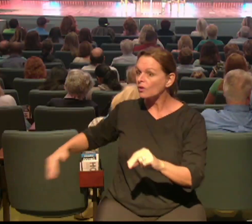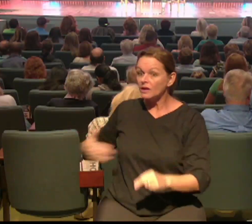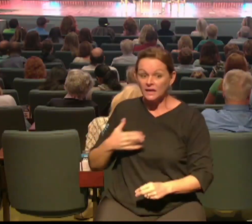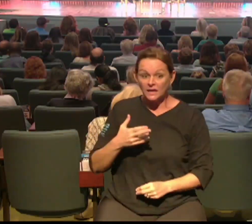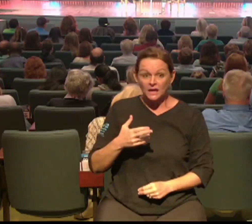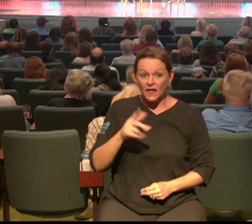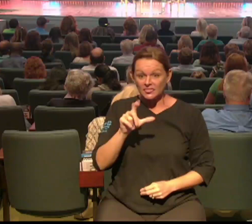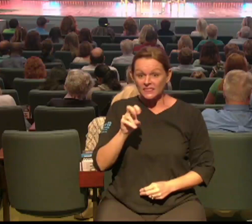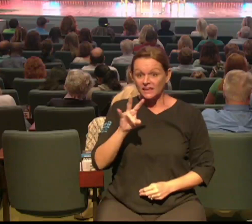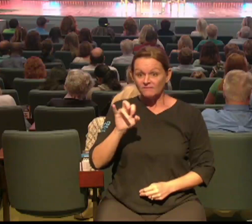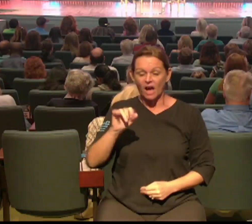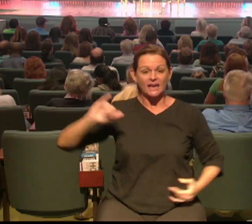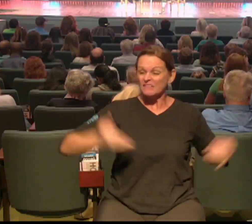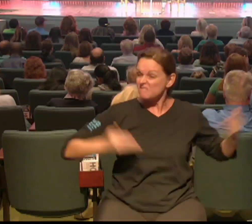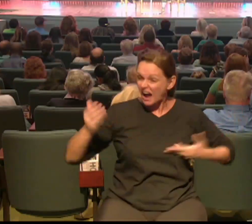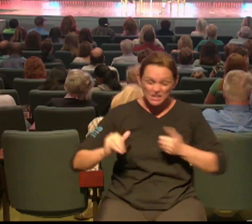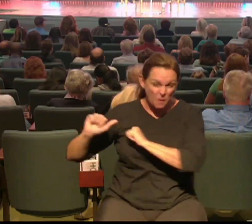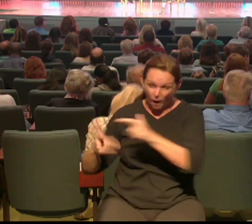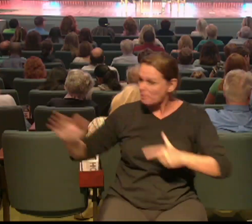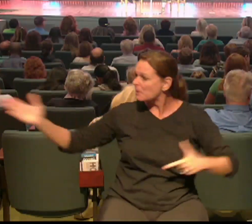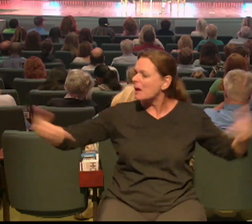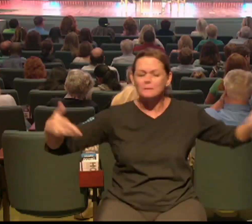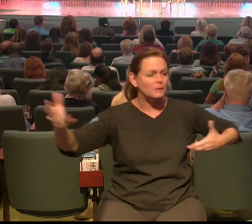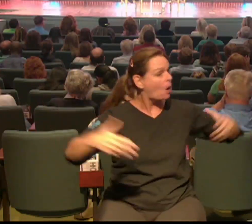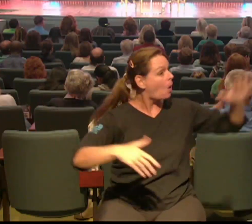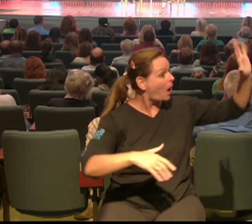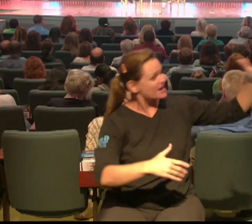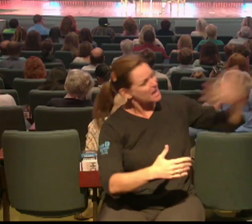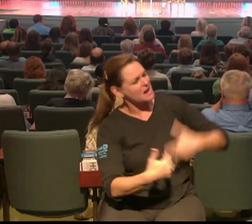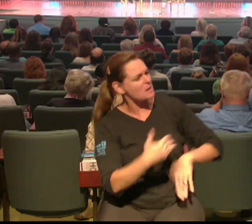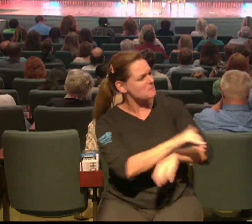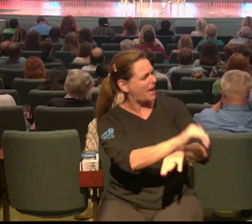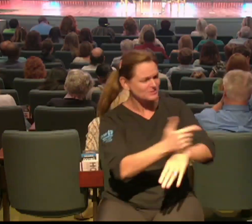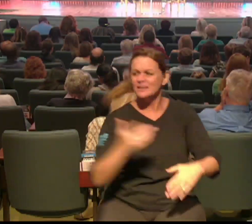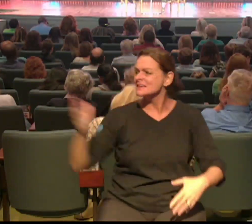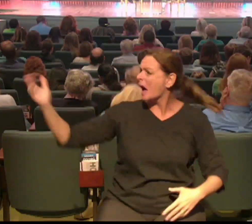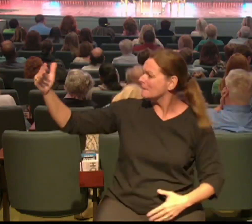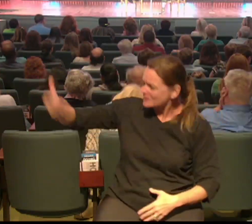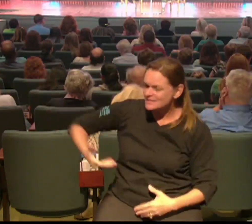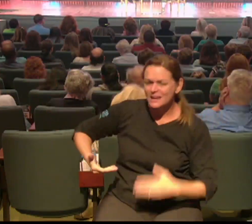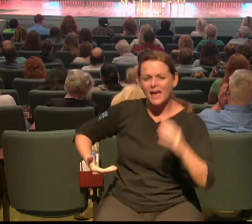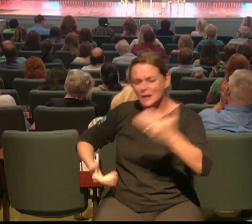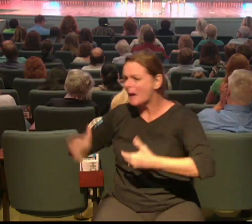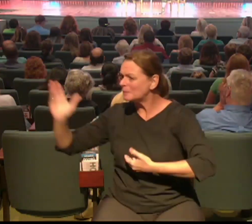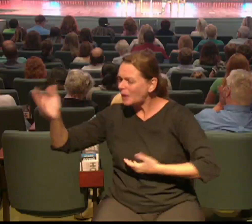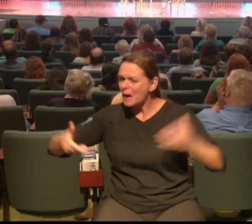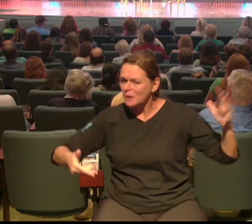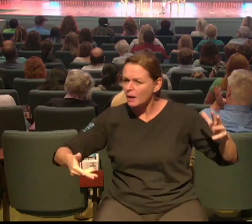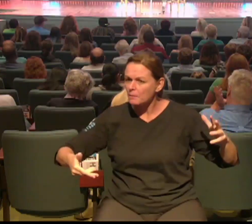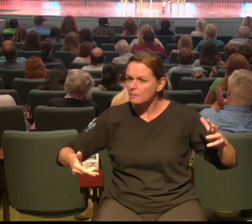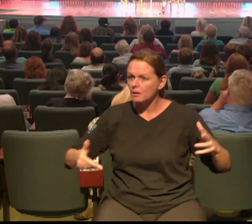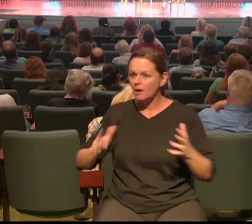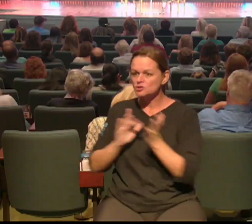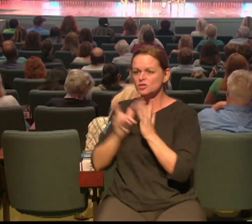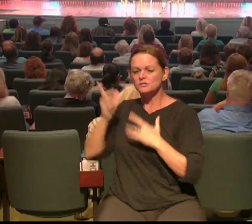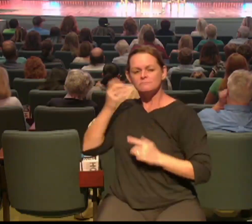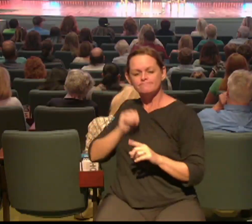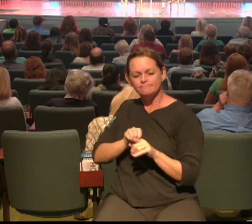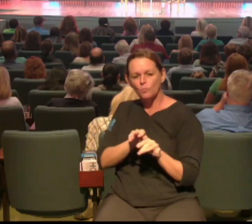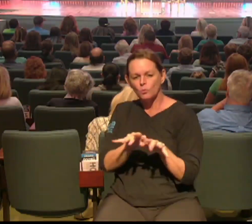now he saw people he saw people differently and he wanted them to experience the life that Jesus came to give them you know you